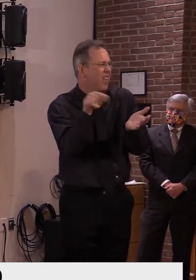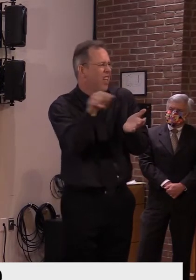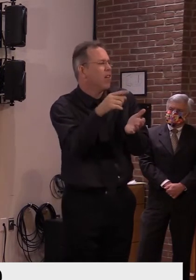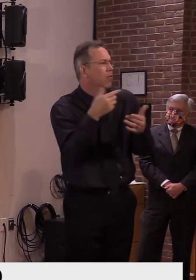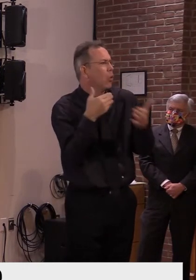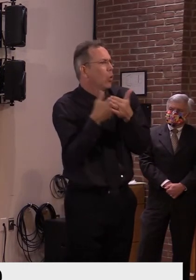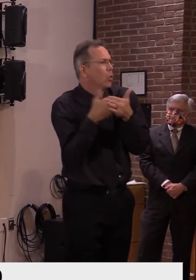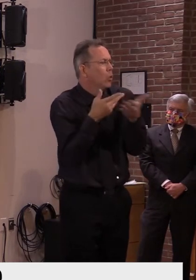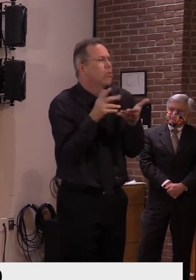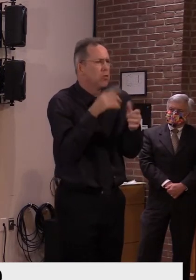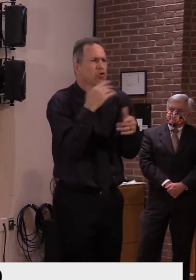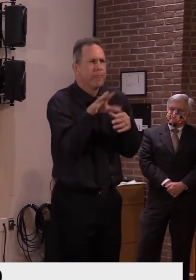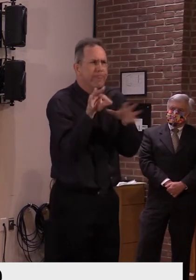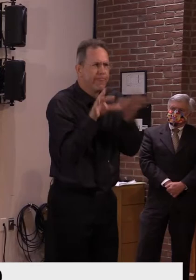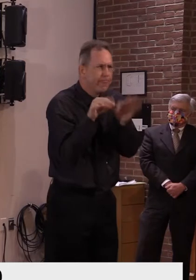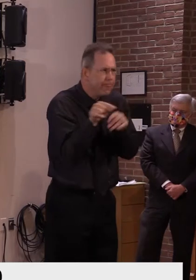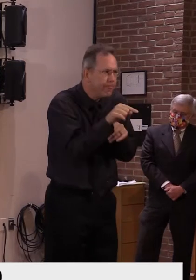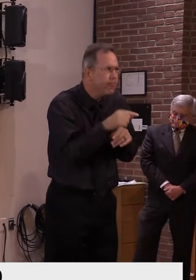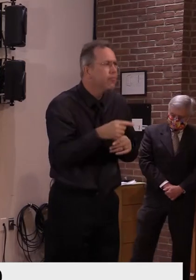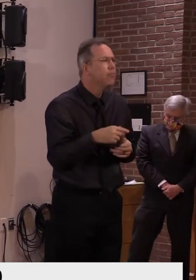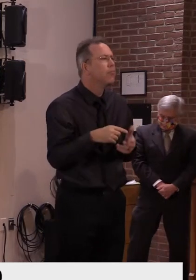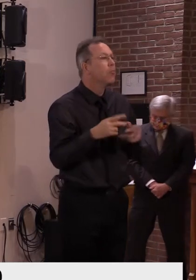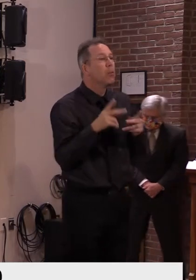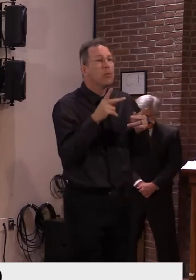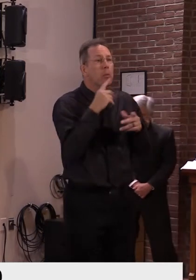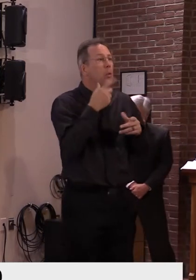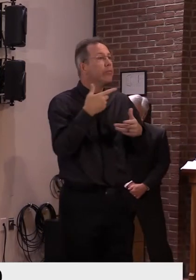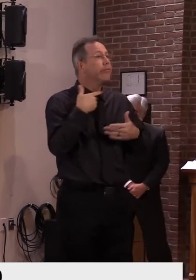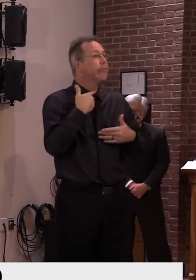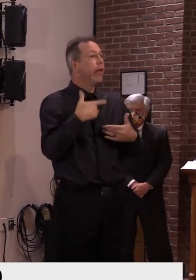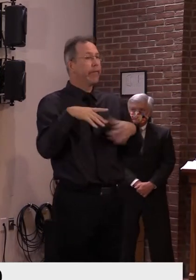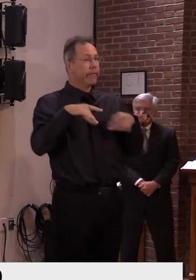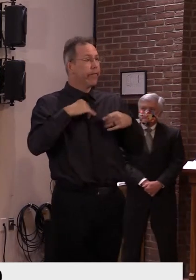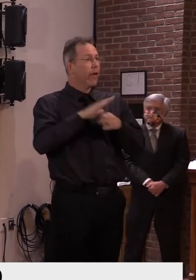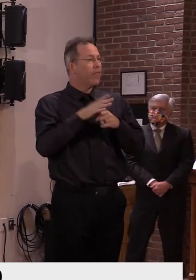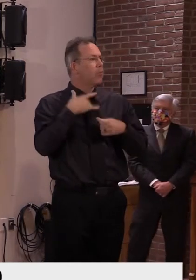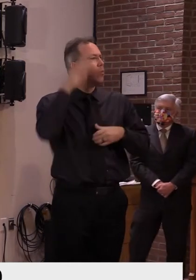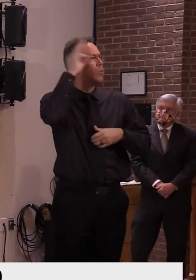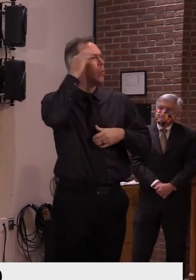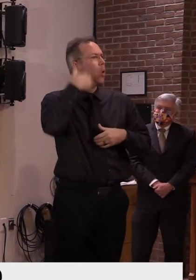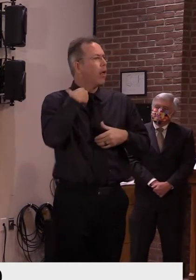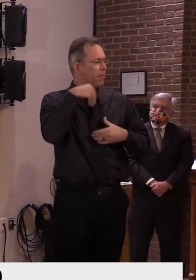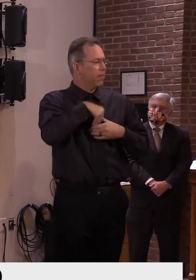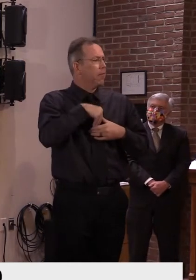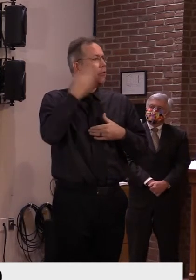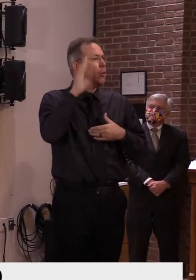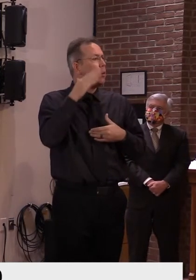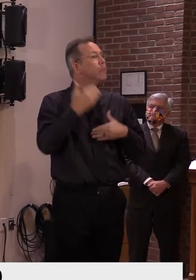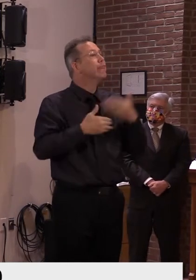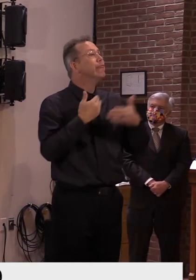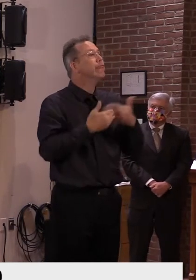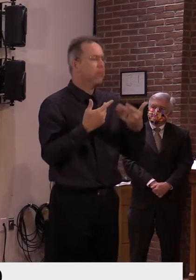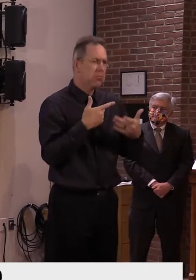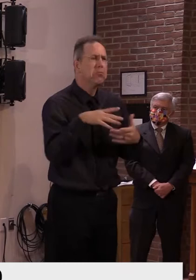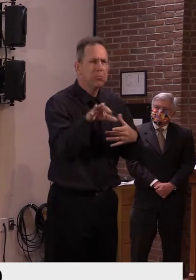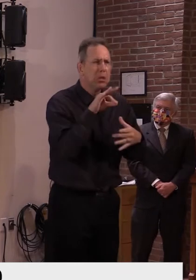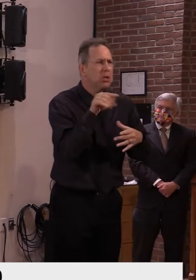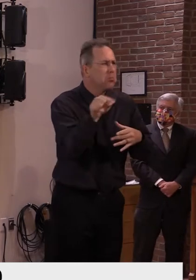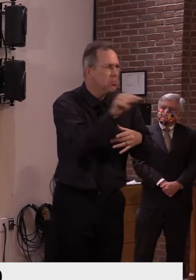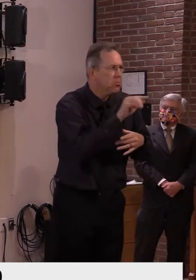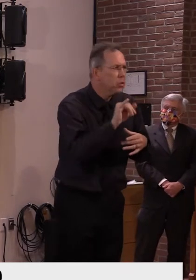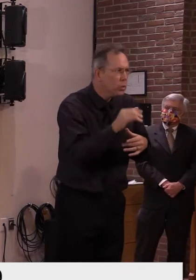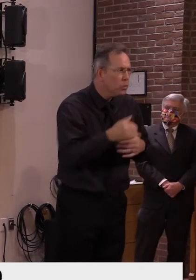We're highly committed to an inclusive study. Coronavirus disease has impacted greatly our black, indigenous, and people of color communities.